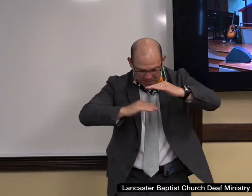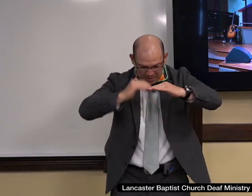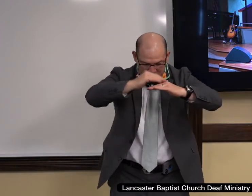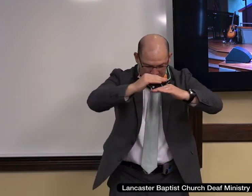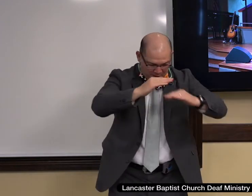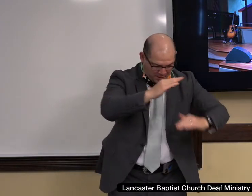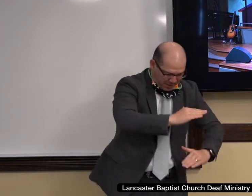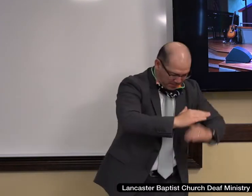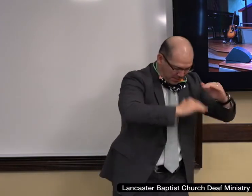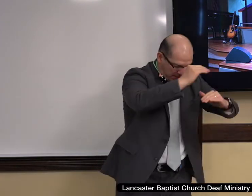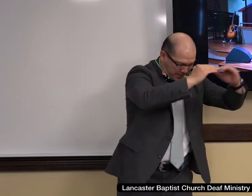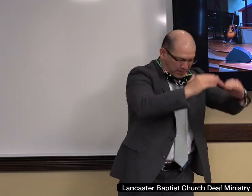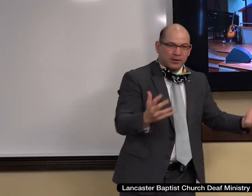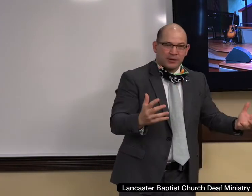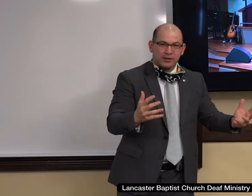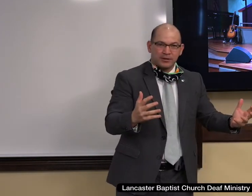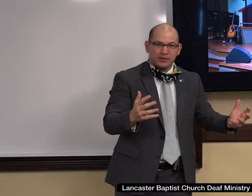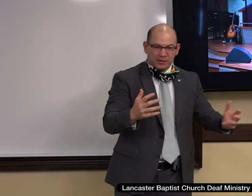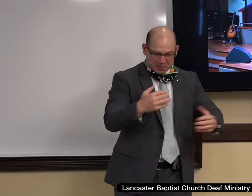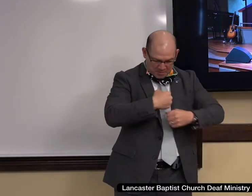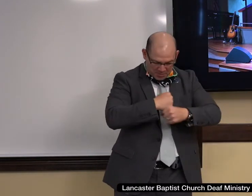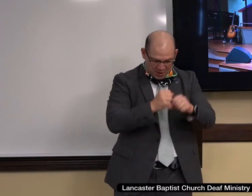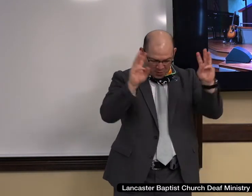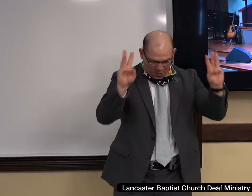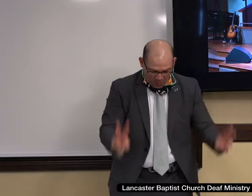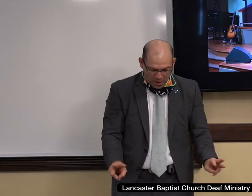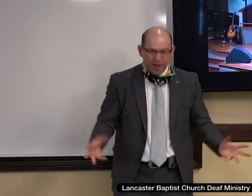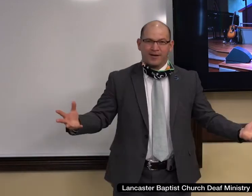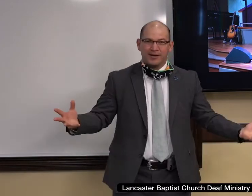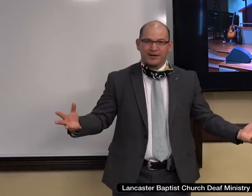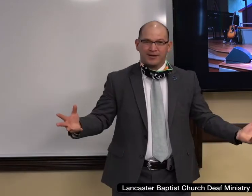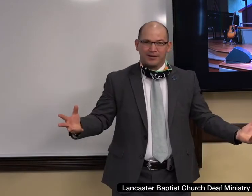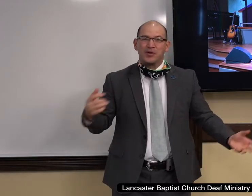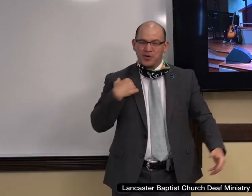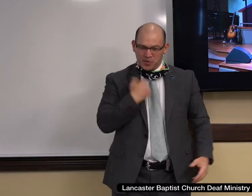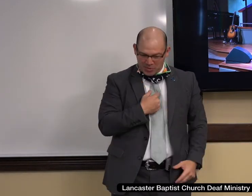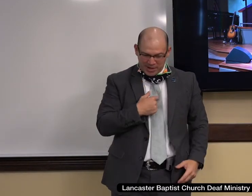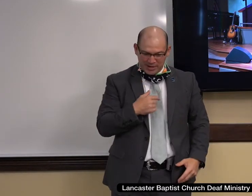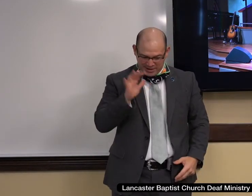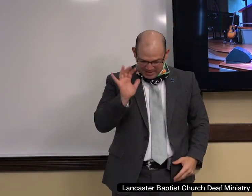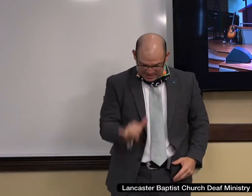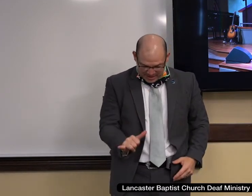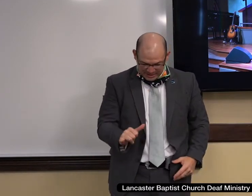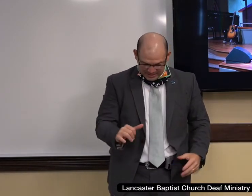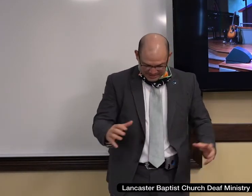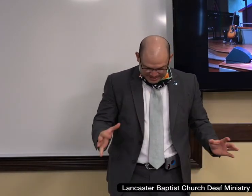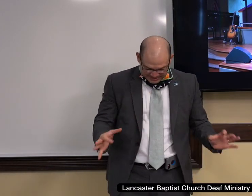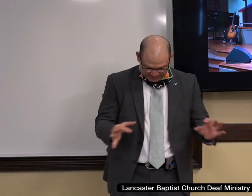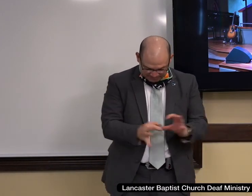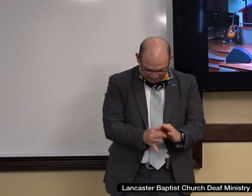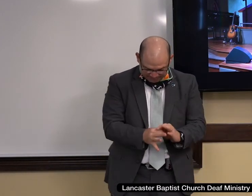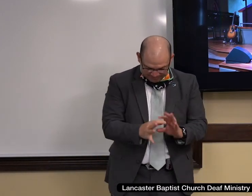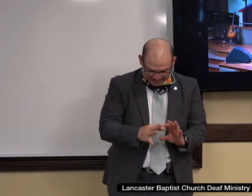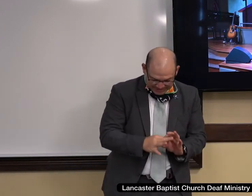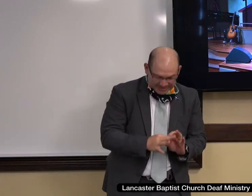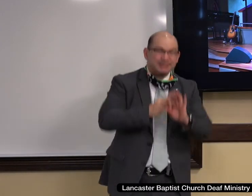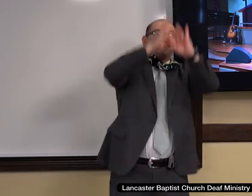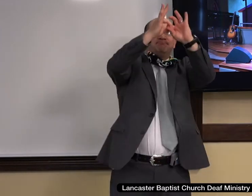Lord Jesus Christ, unified around Jesus Christ. And so we are framed together and in, in being framed